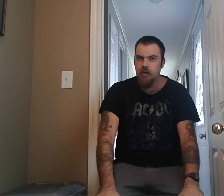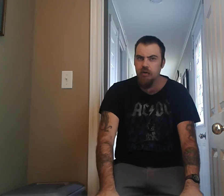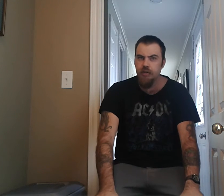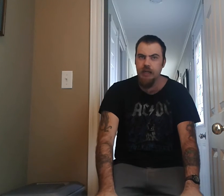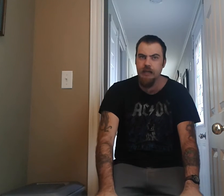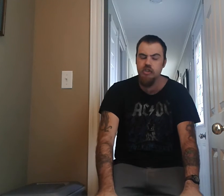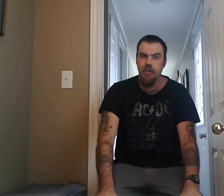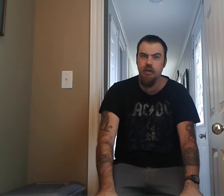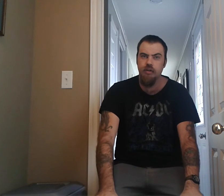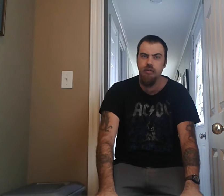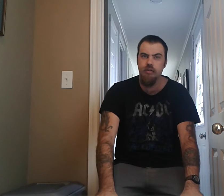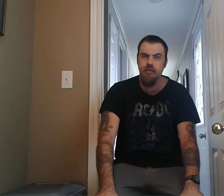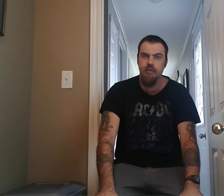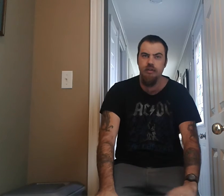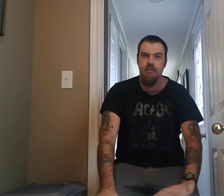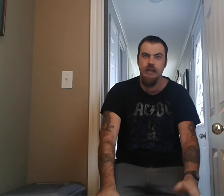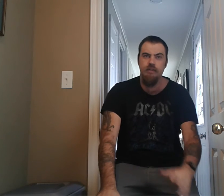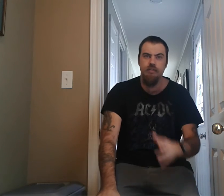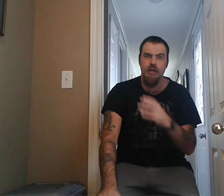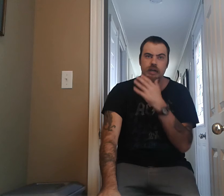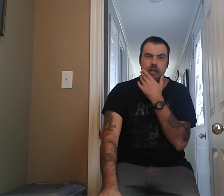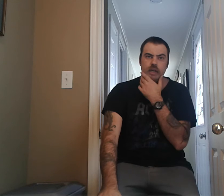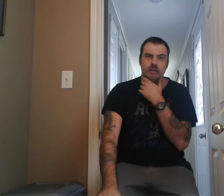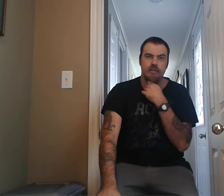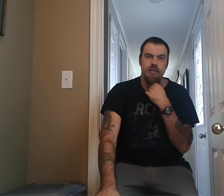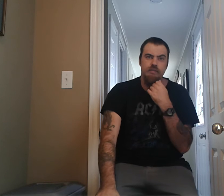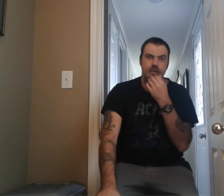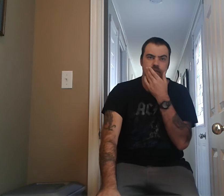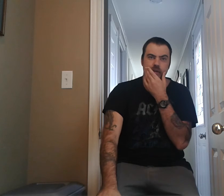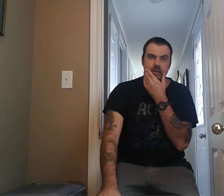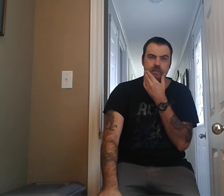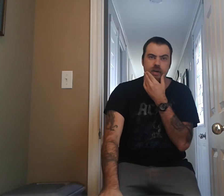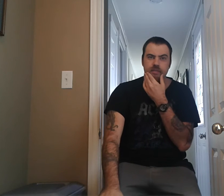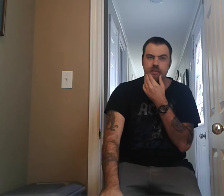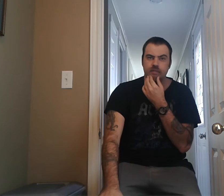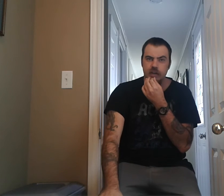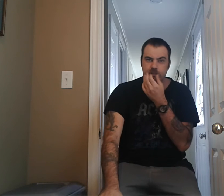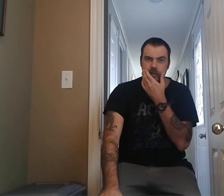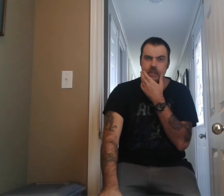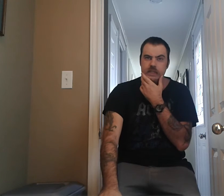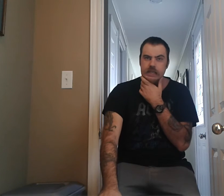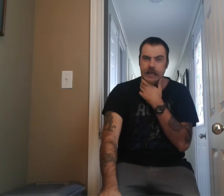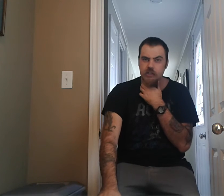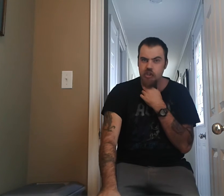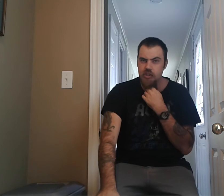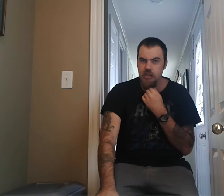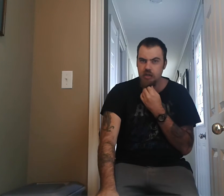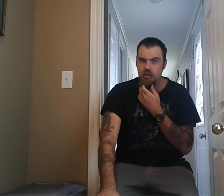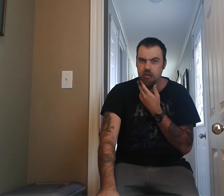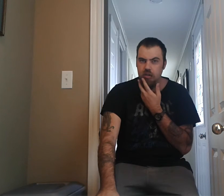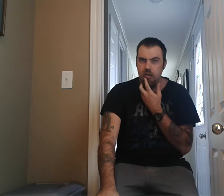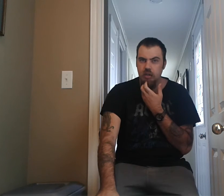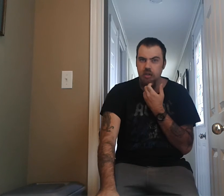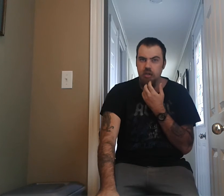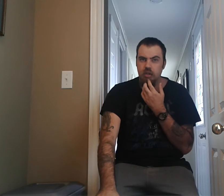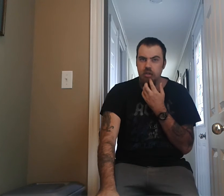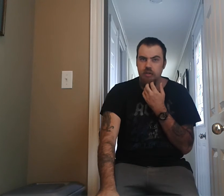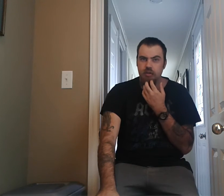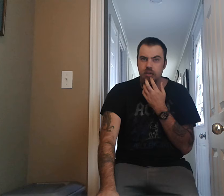next year, because this came out in December of 75, so it might have been the next year they released